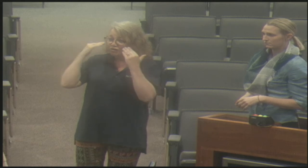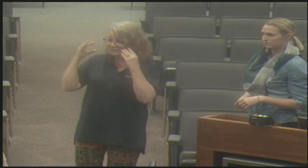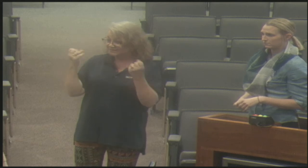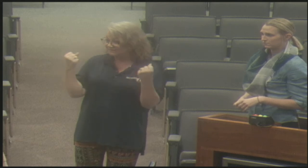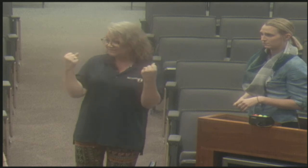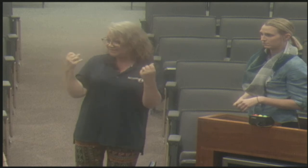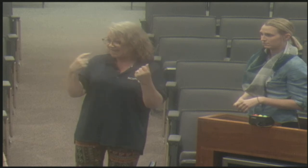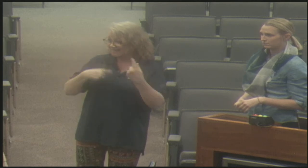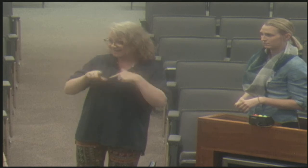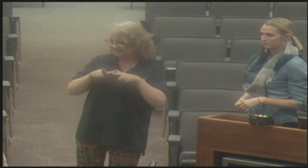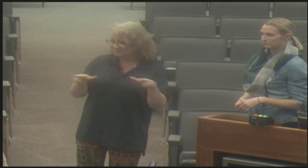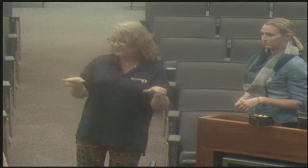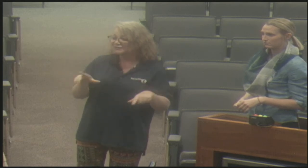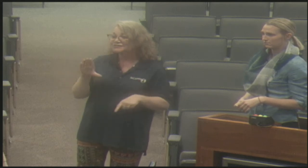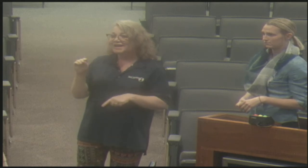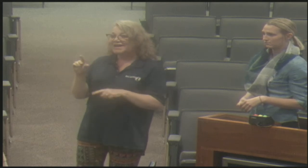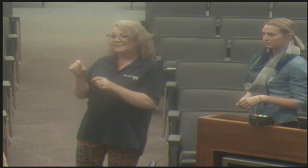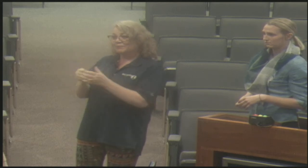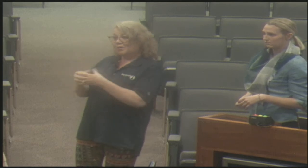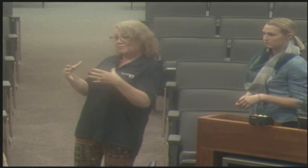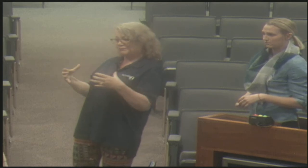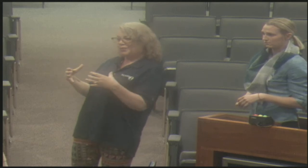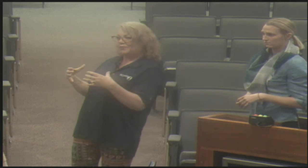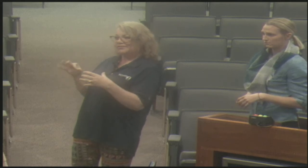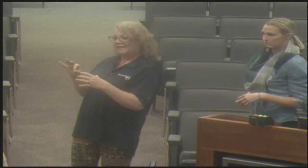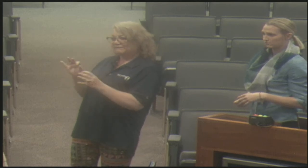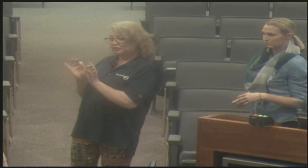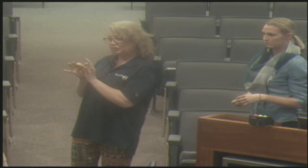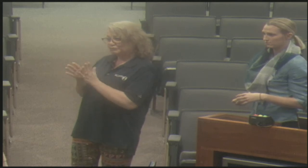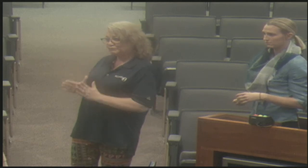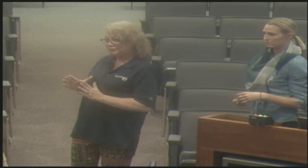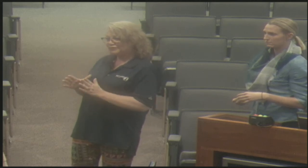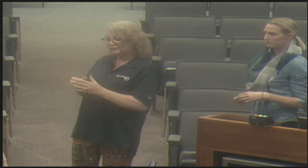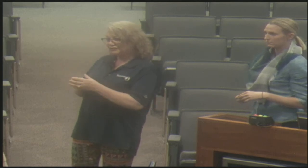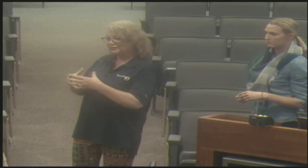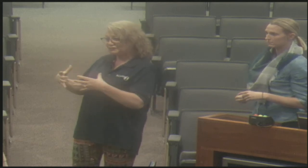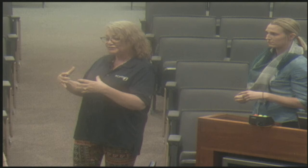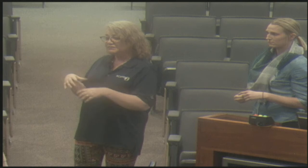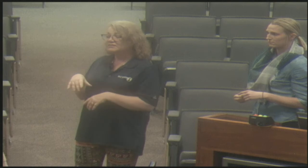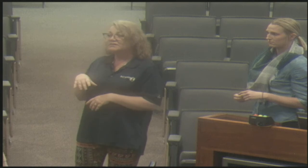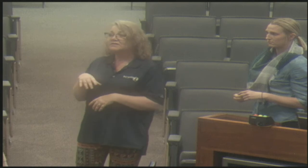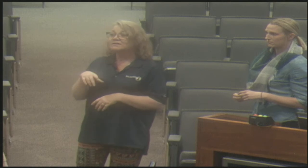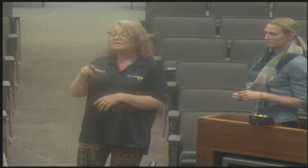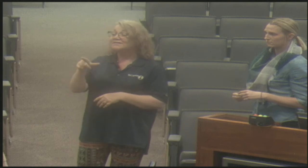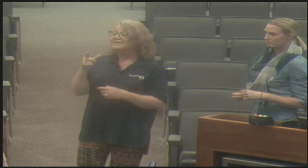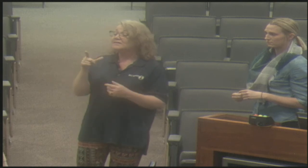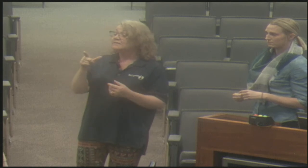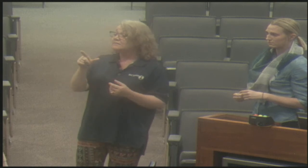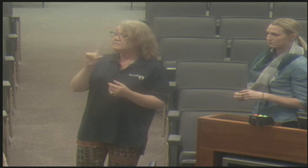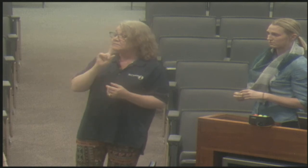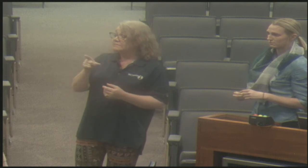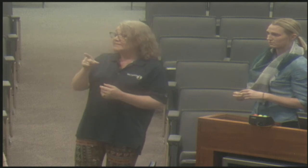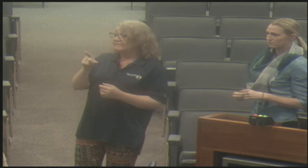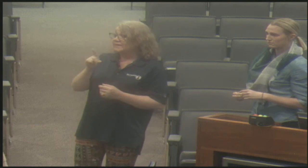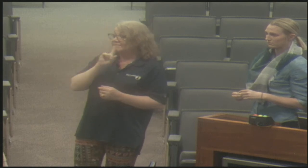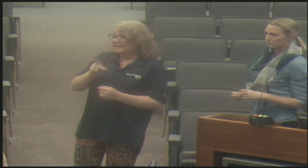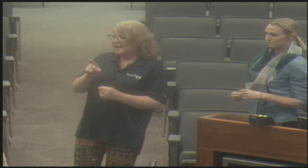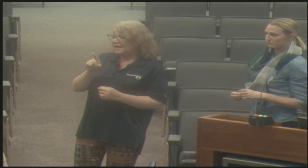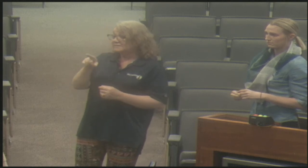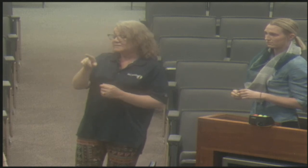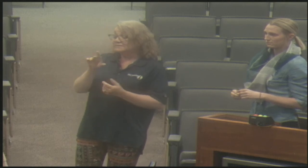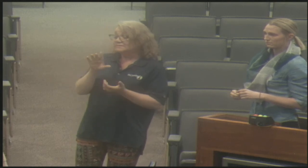Hearing is to promote awareness and knowledge of sign language as well as promote the growth of sign language interpreting as a career.